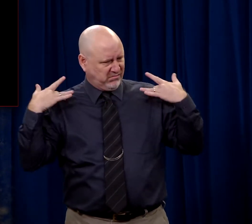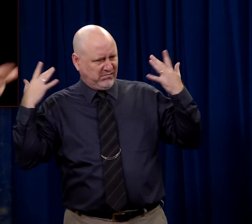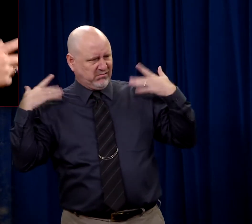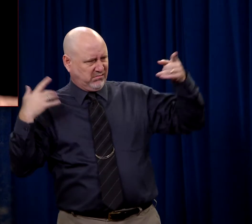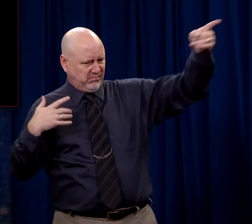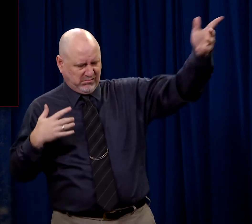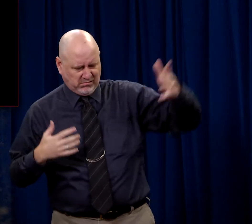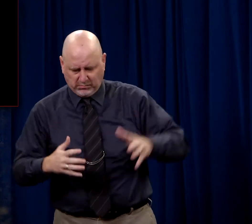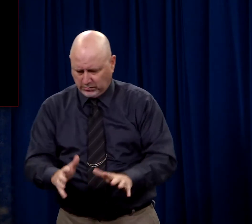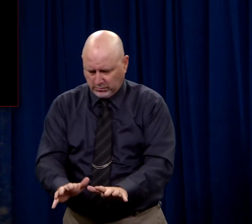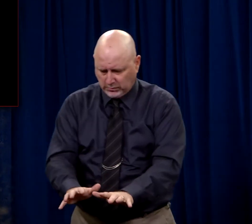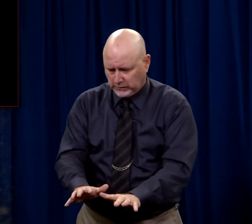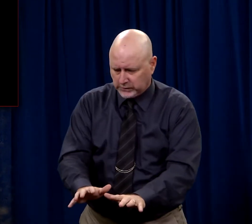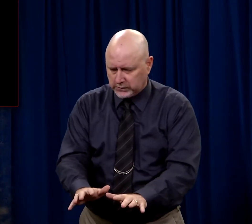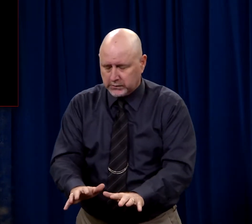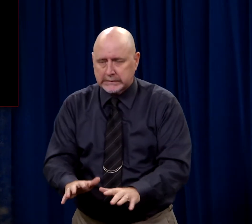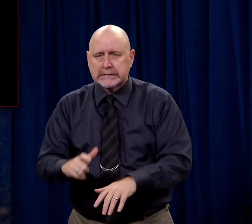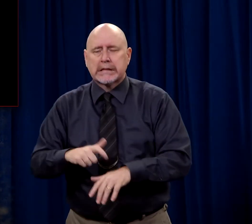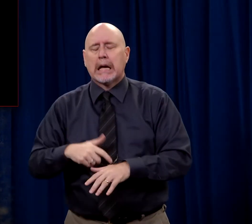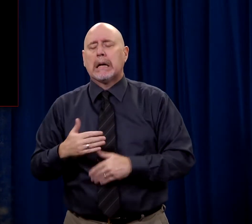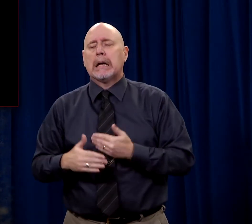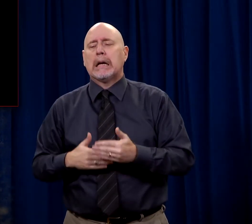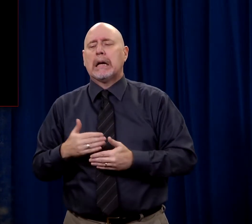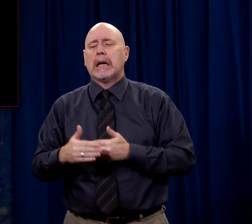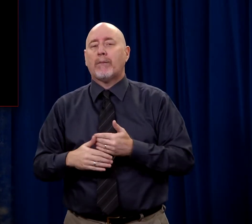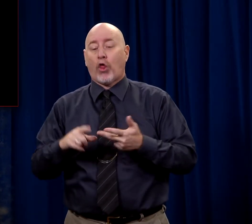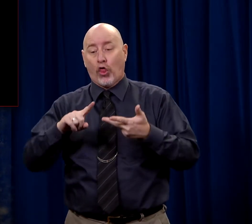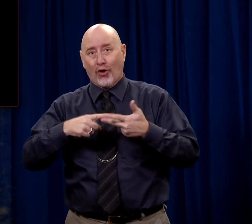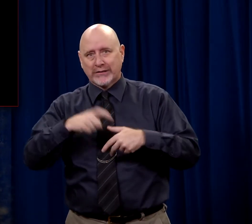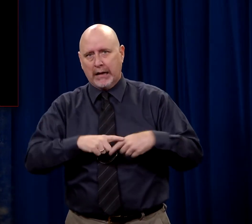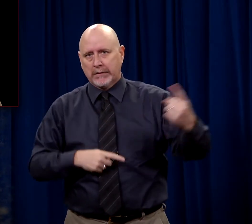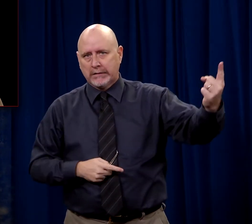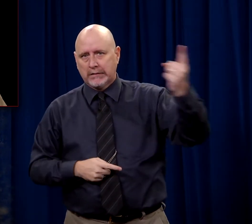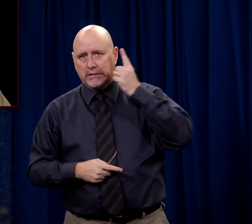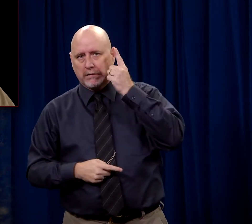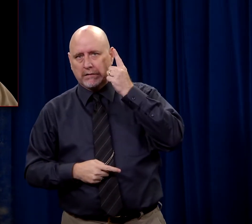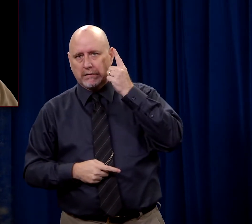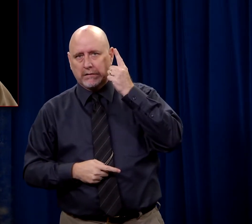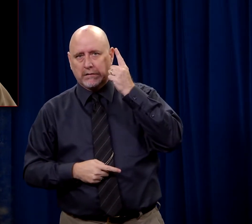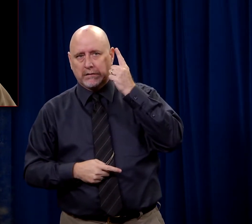have nothing to do with Him. And then a little time passes and it happens the third time.